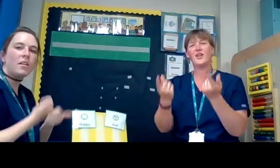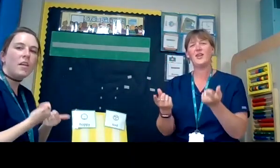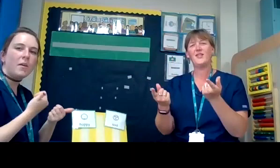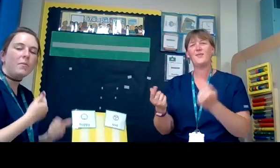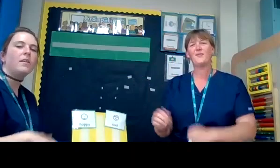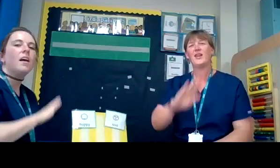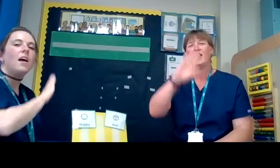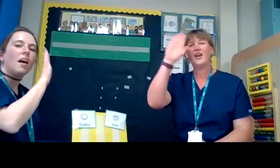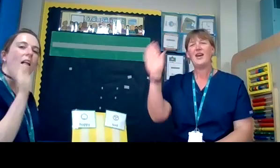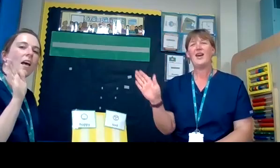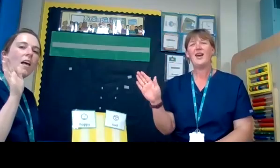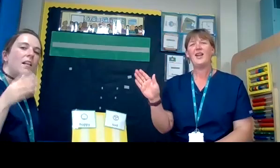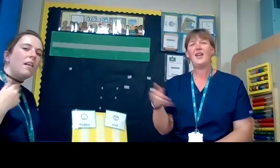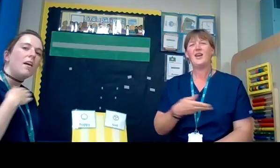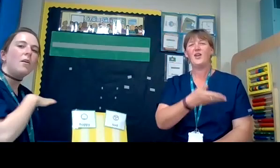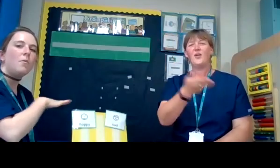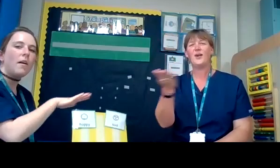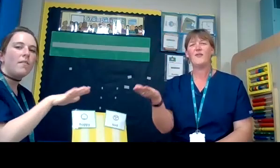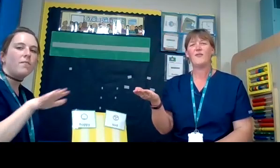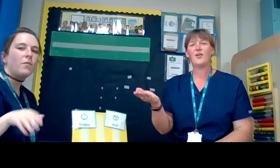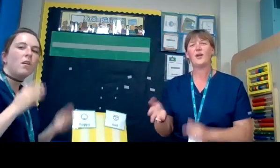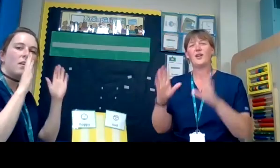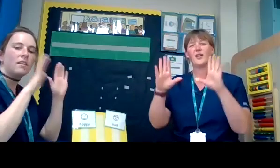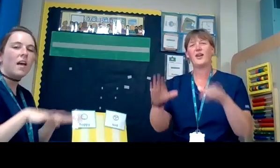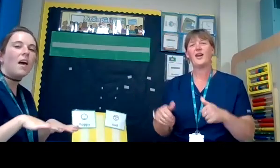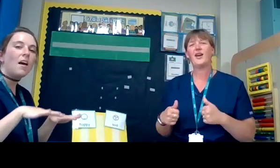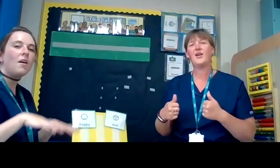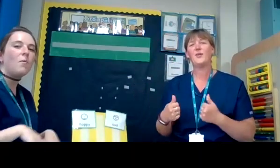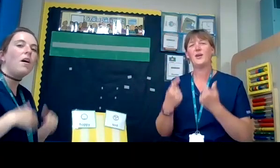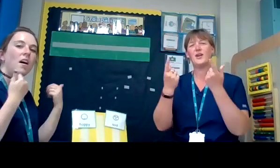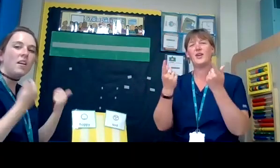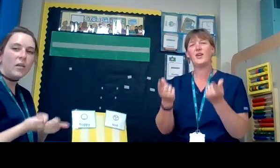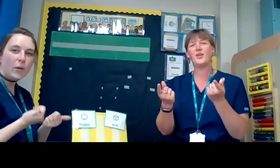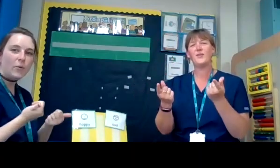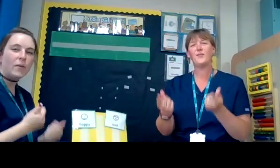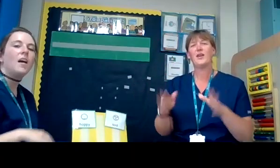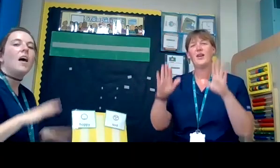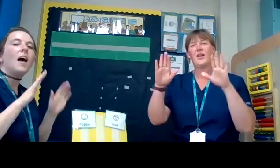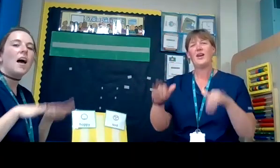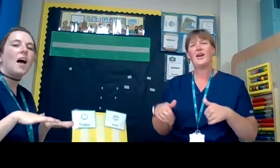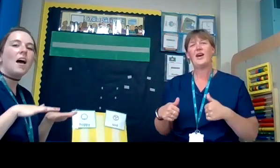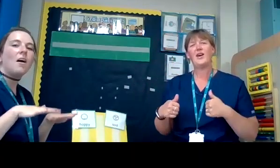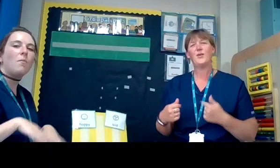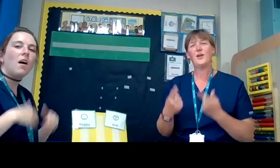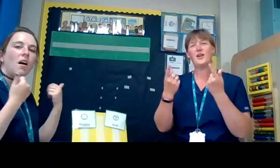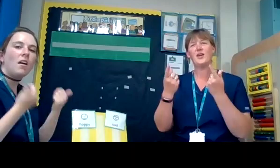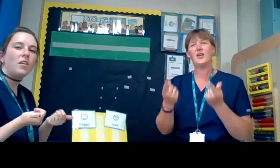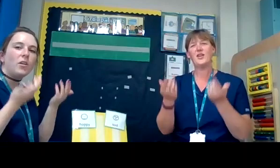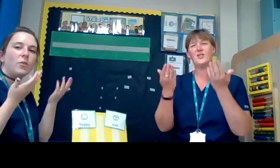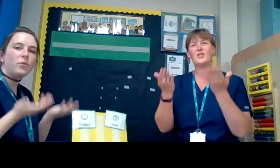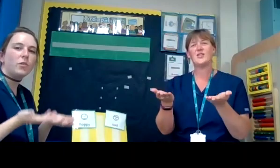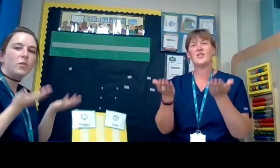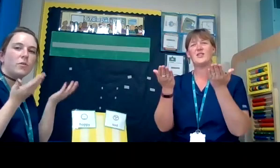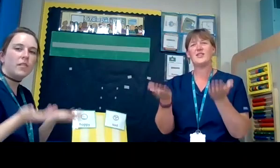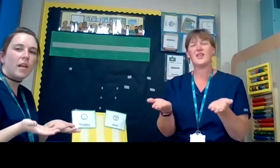you hello everyone how are you how are you today